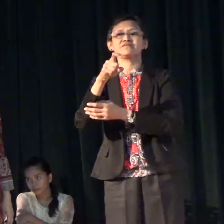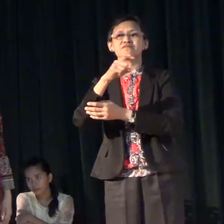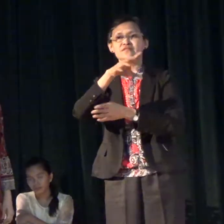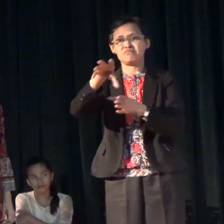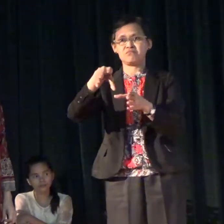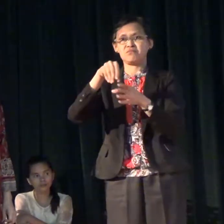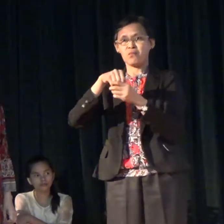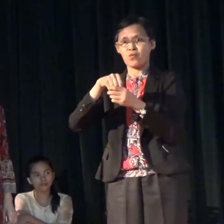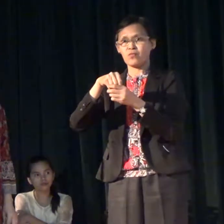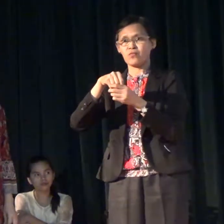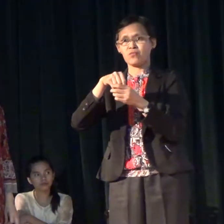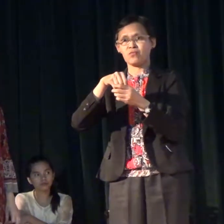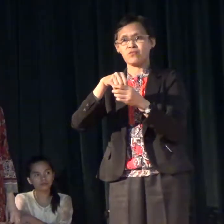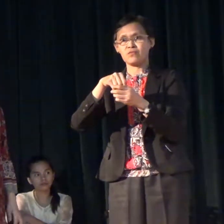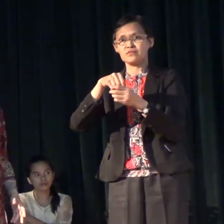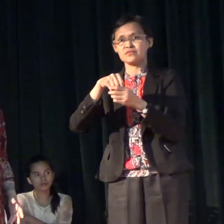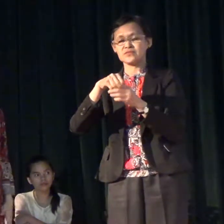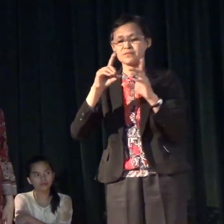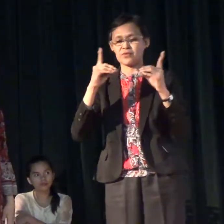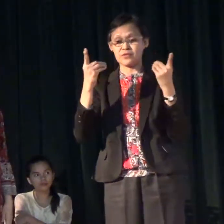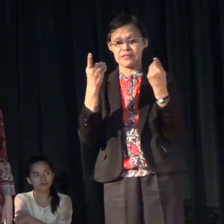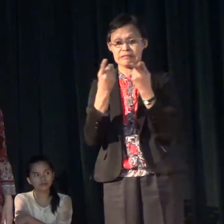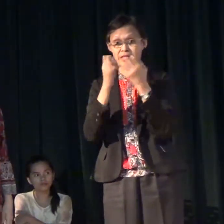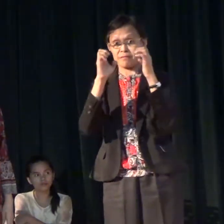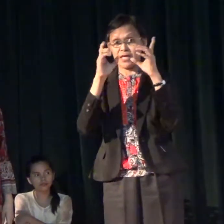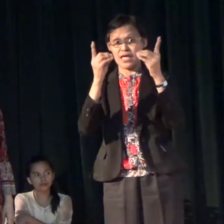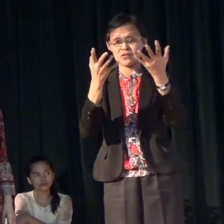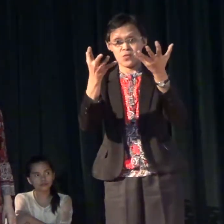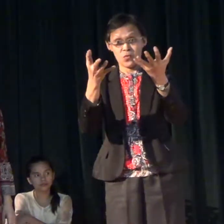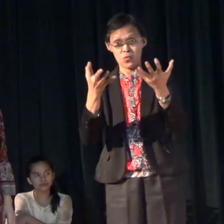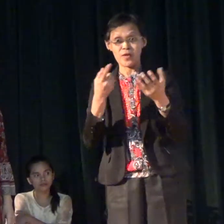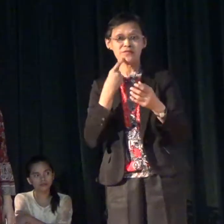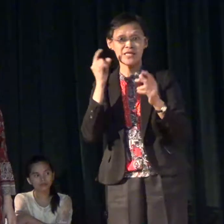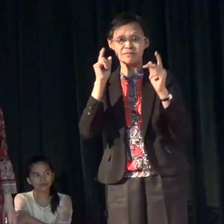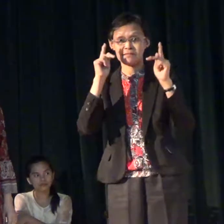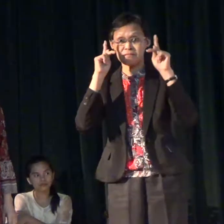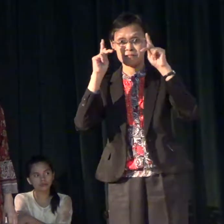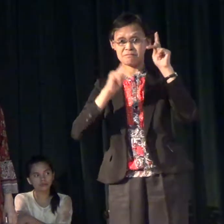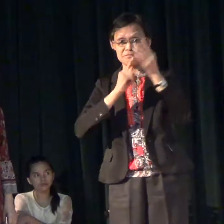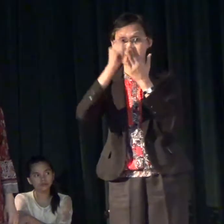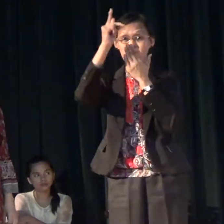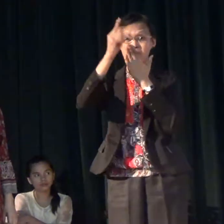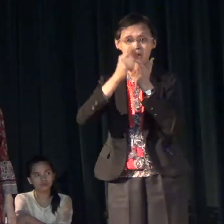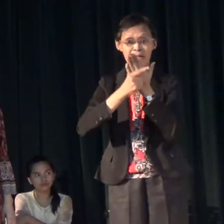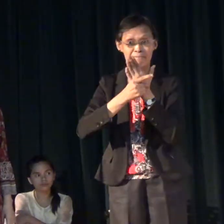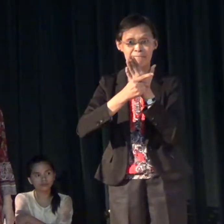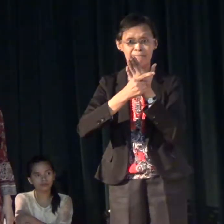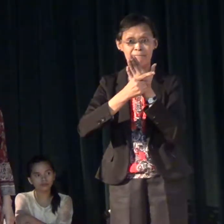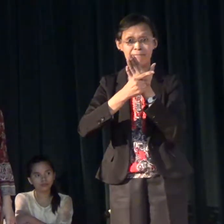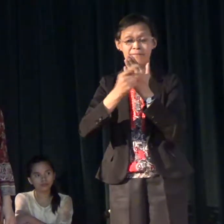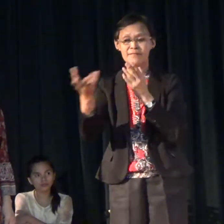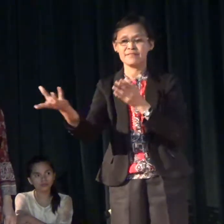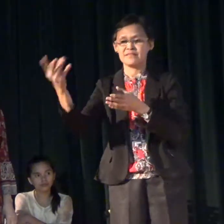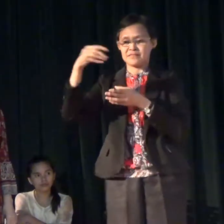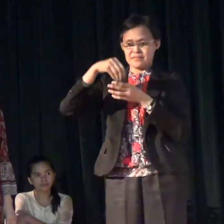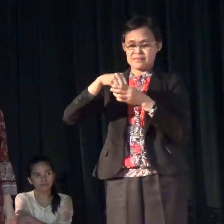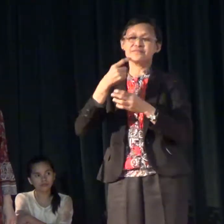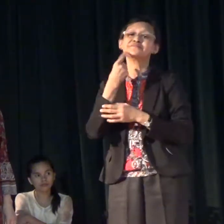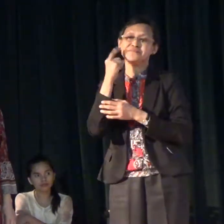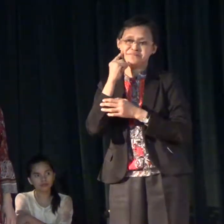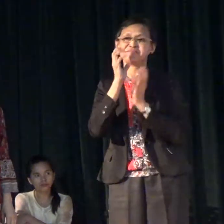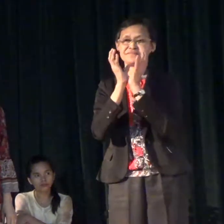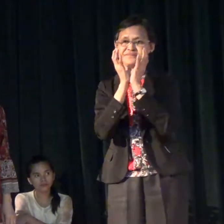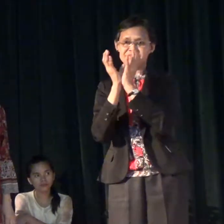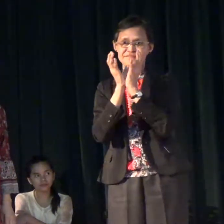so when dev ed wants to create a deaf education program the deaf community has to be involved